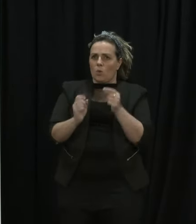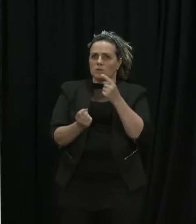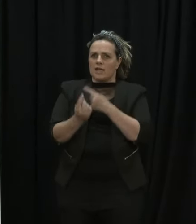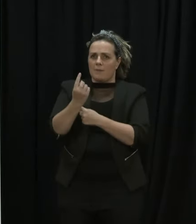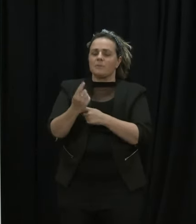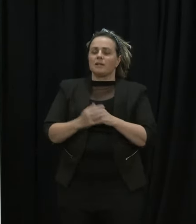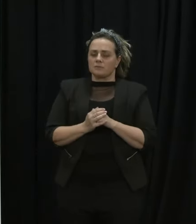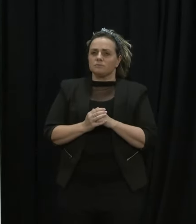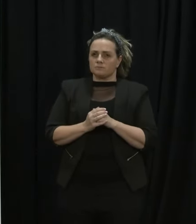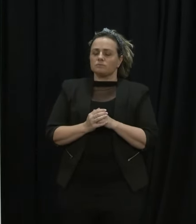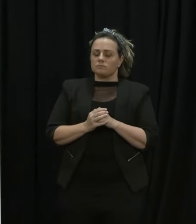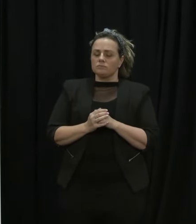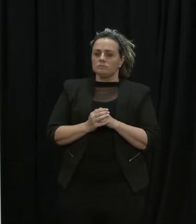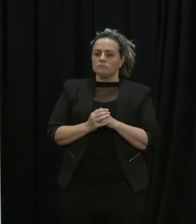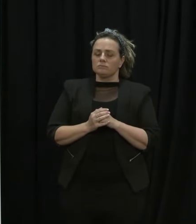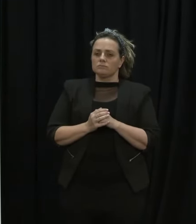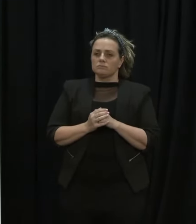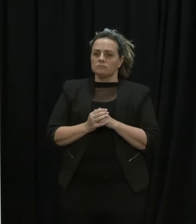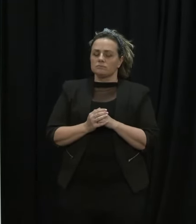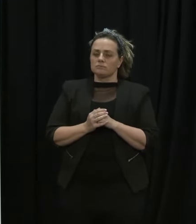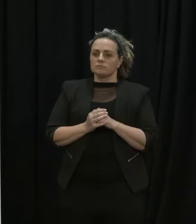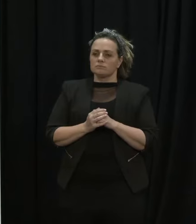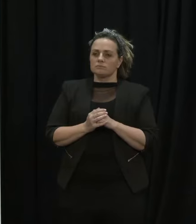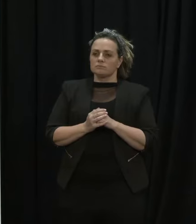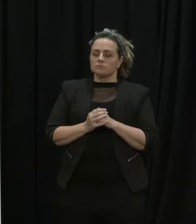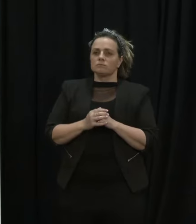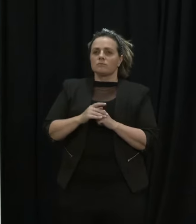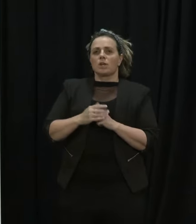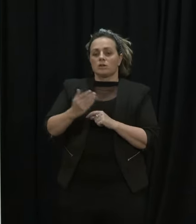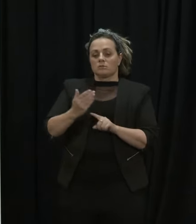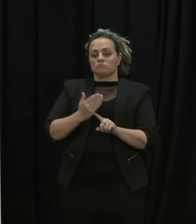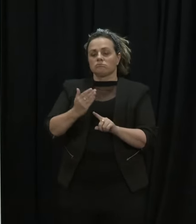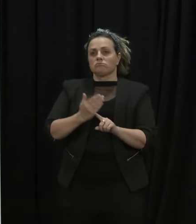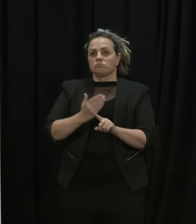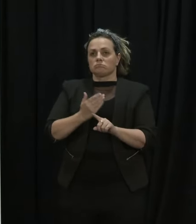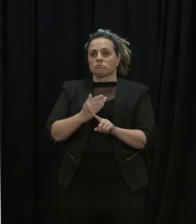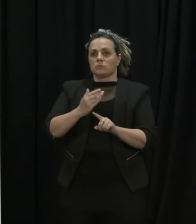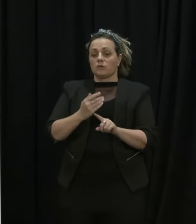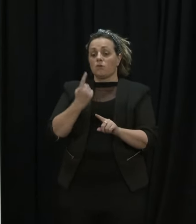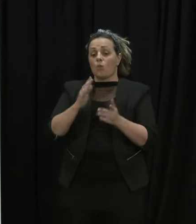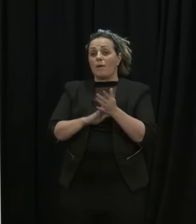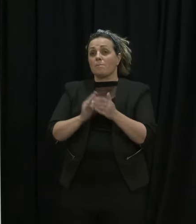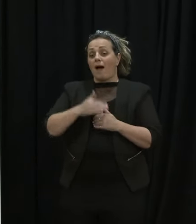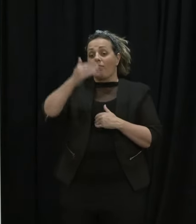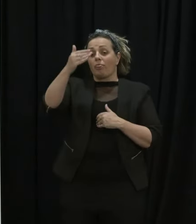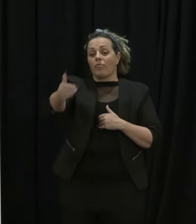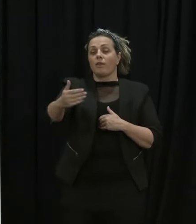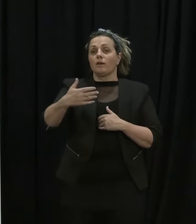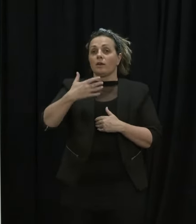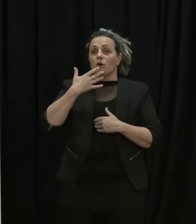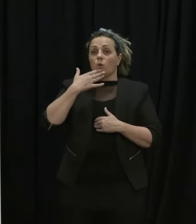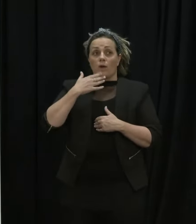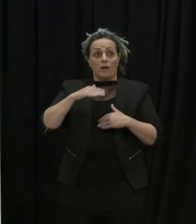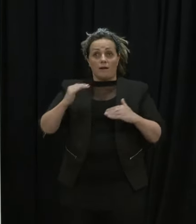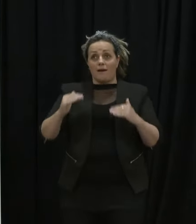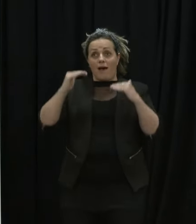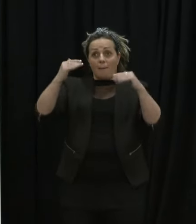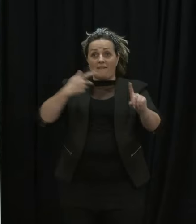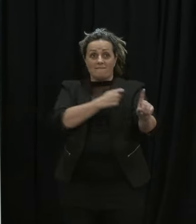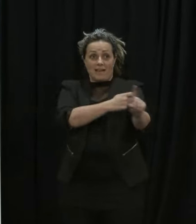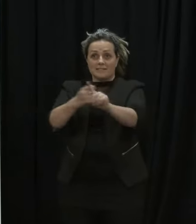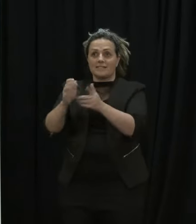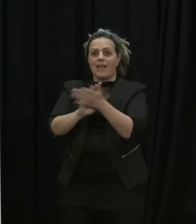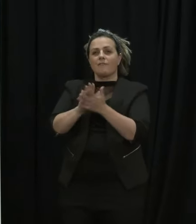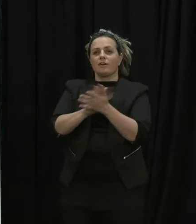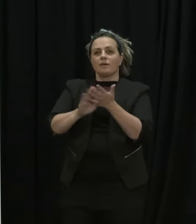disease detection, really, early detection over this... You know, after about a month from now when we move into a highly vaccinated population. We'll